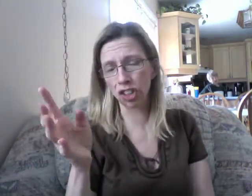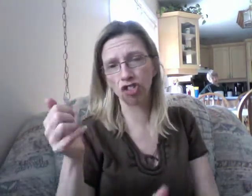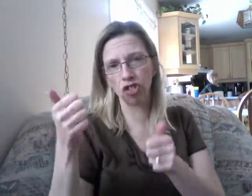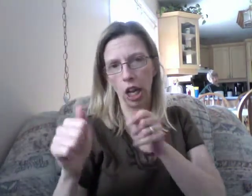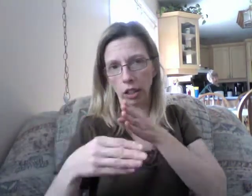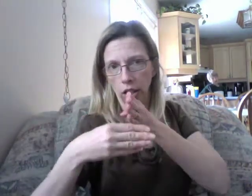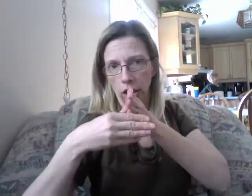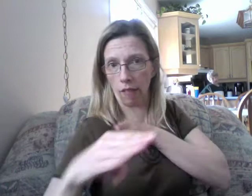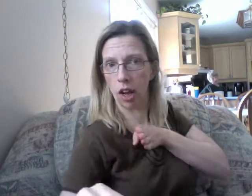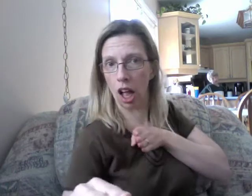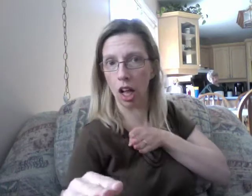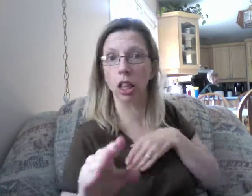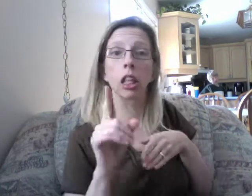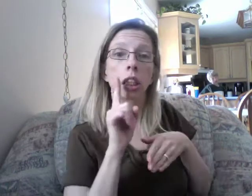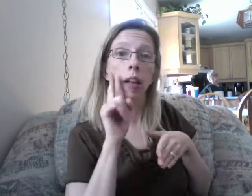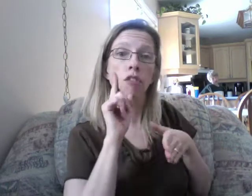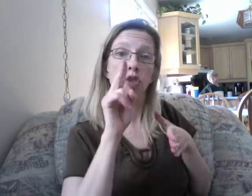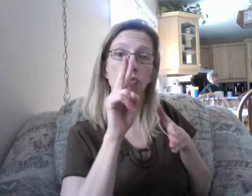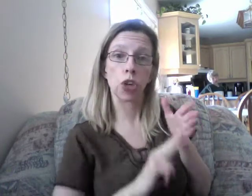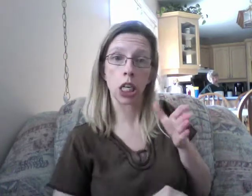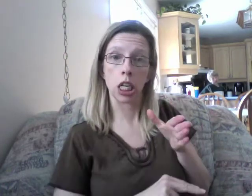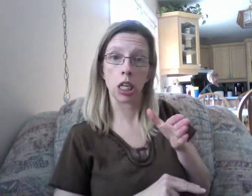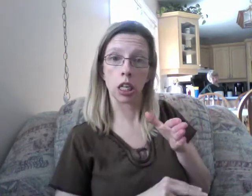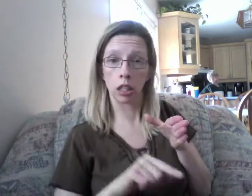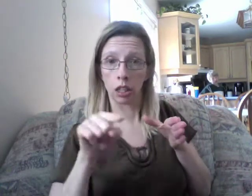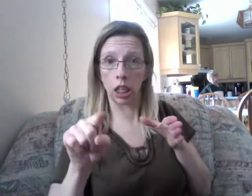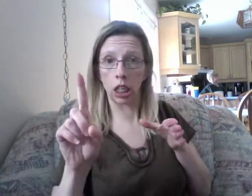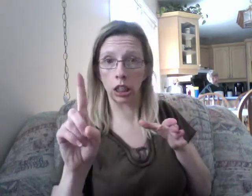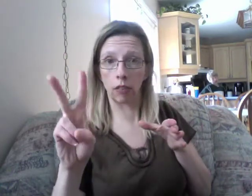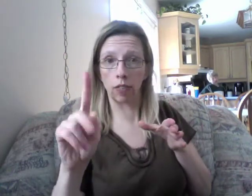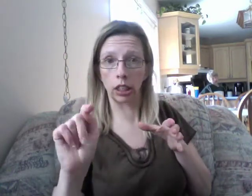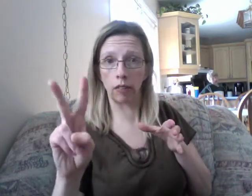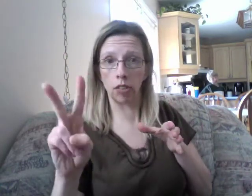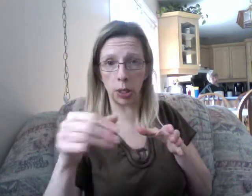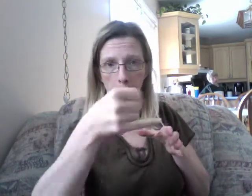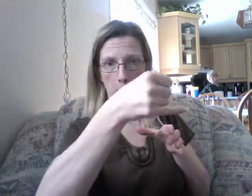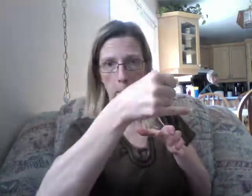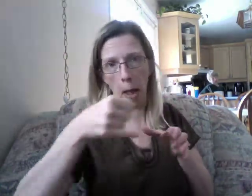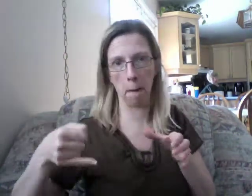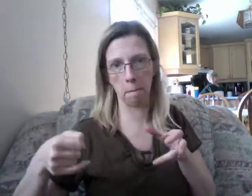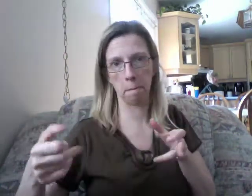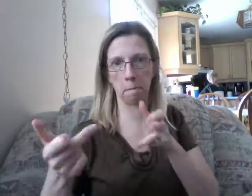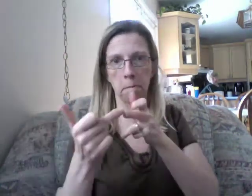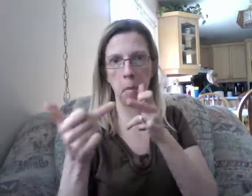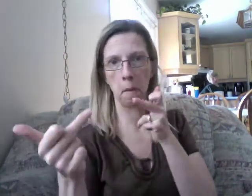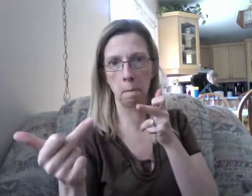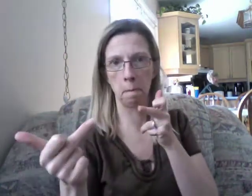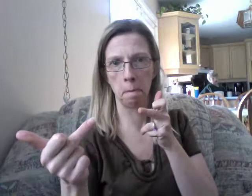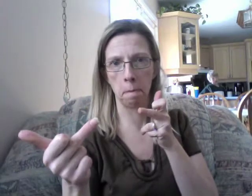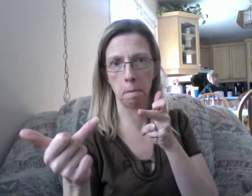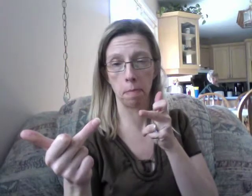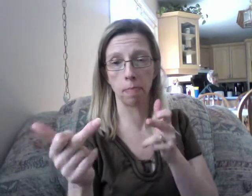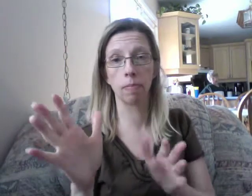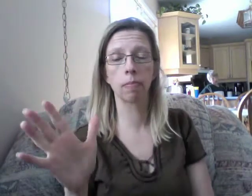guys. We call it a cap of ink. Yeah! Nobody comes to the rescue of ever than the Royal Canadian Mounties. Eh?